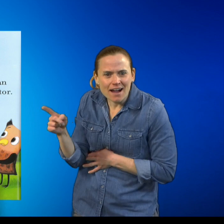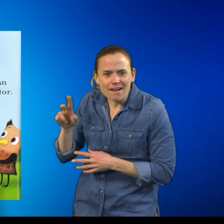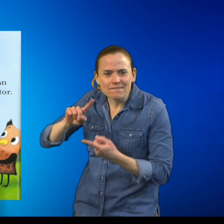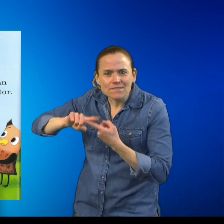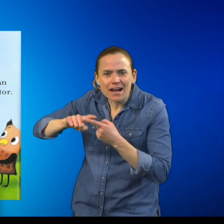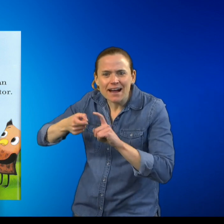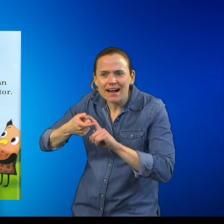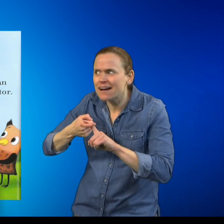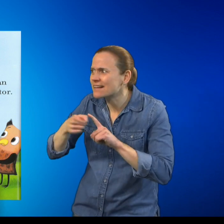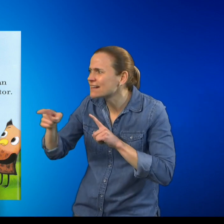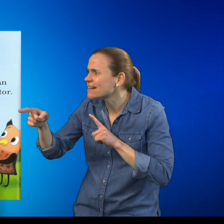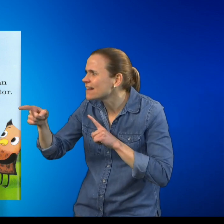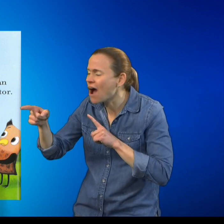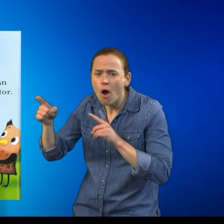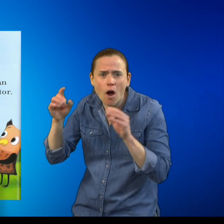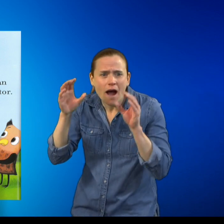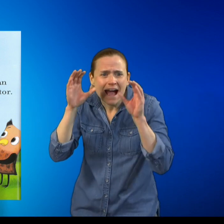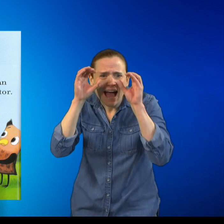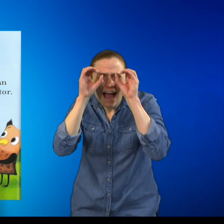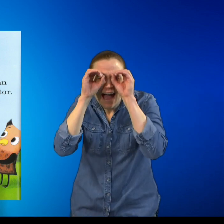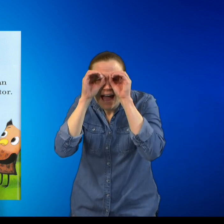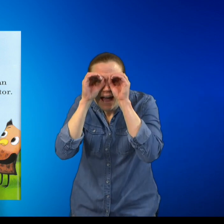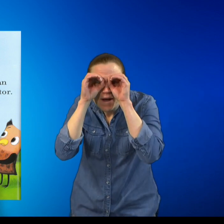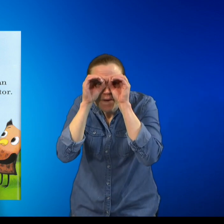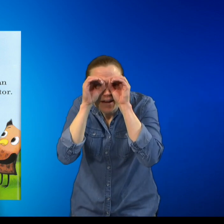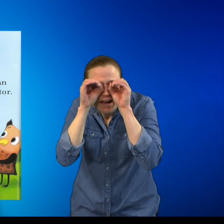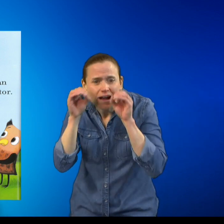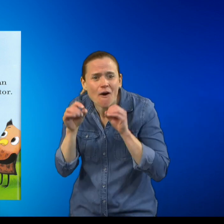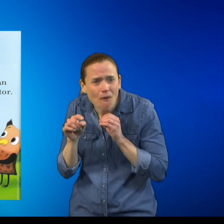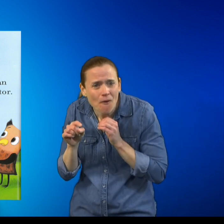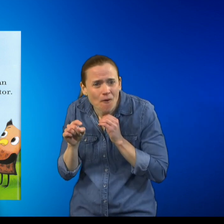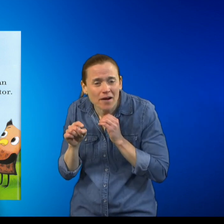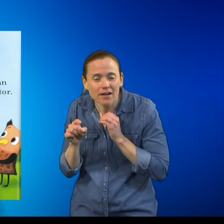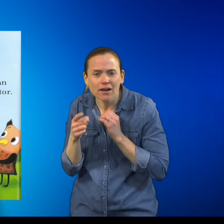Rocket and his friends have fun learning the alphabet.